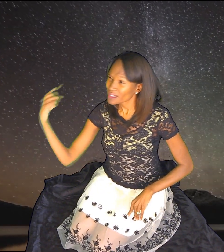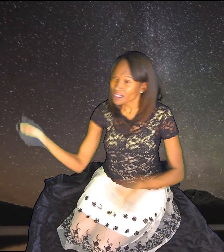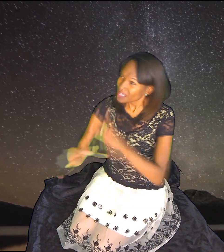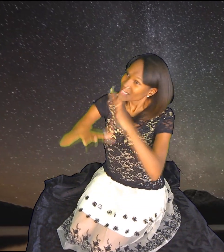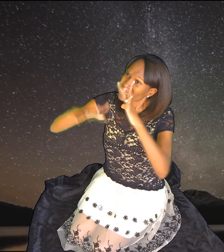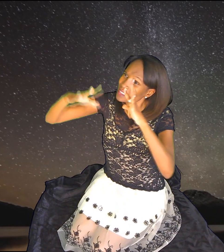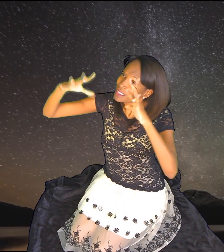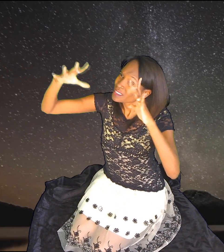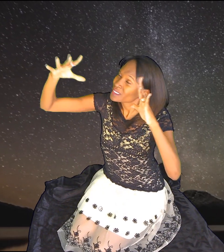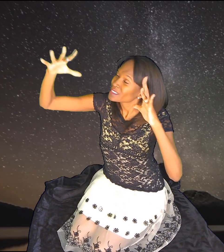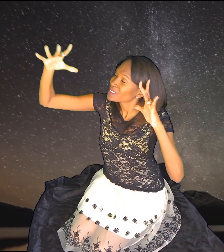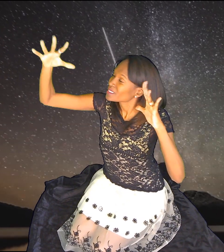imagine?